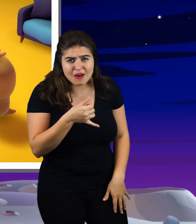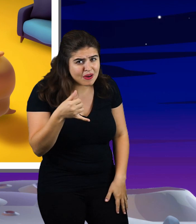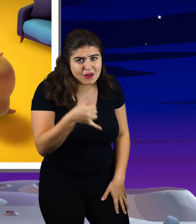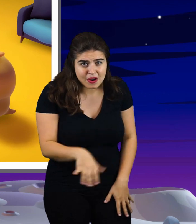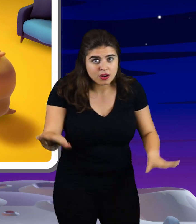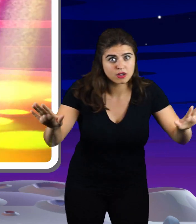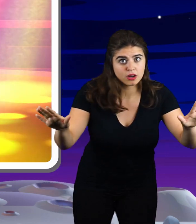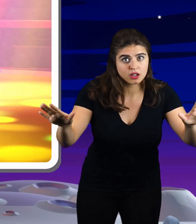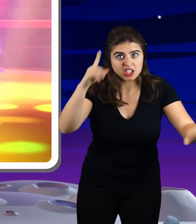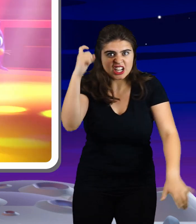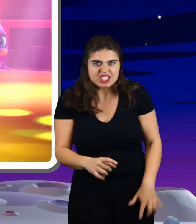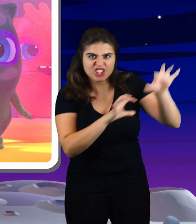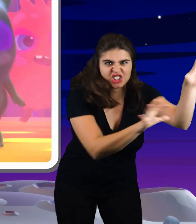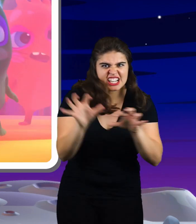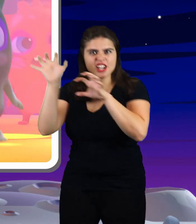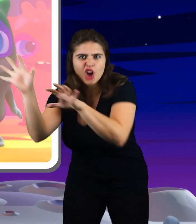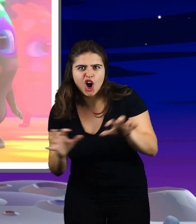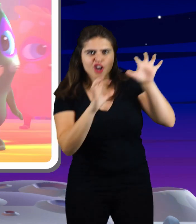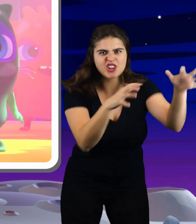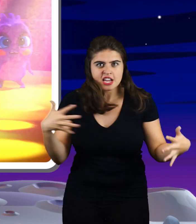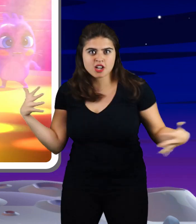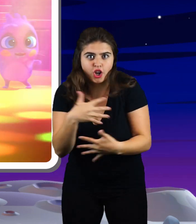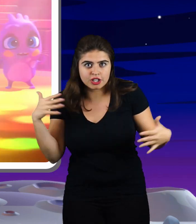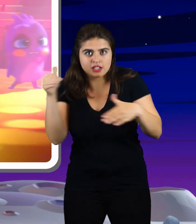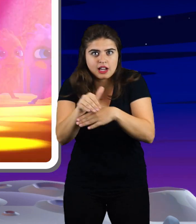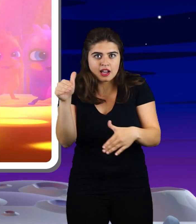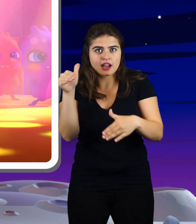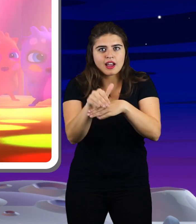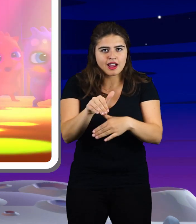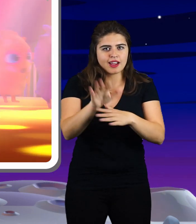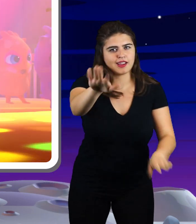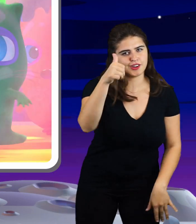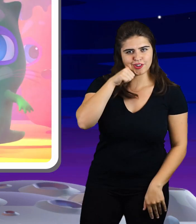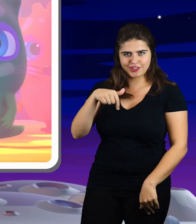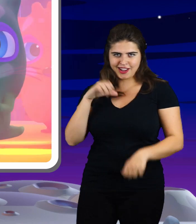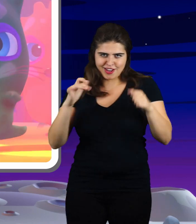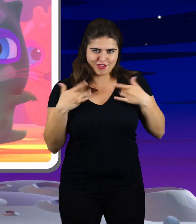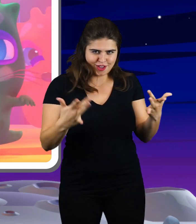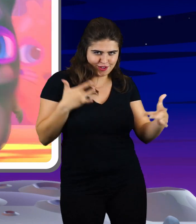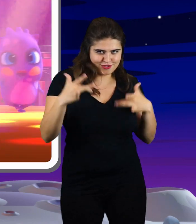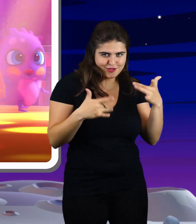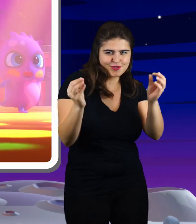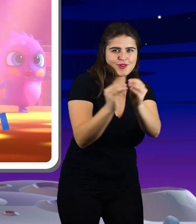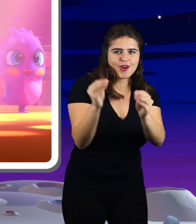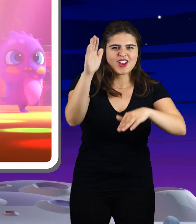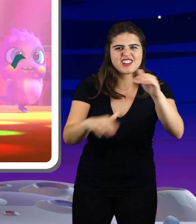Cause this is thriller, thriller night Girl, I can thrill you more than any ghoul